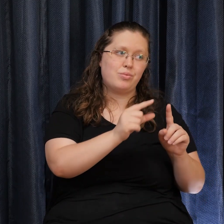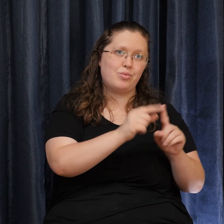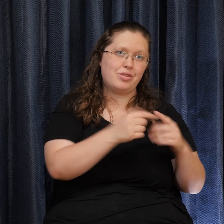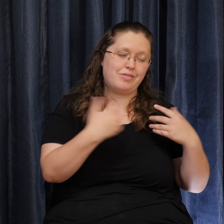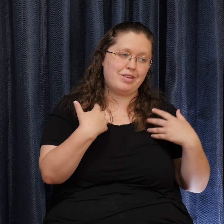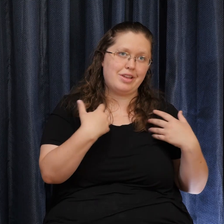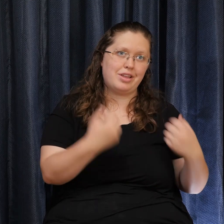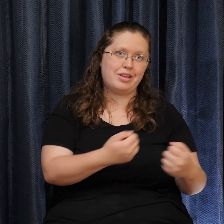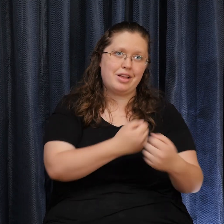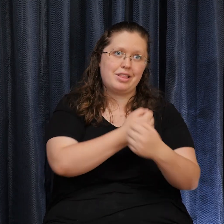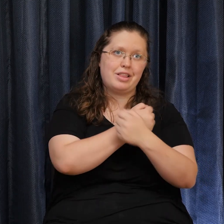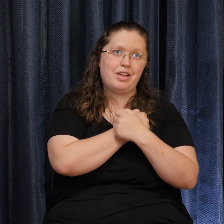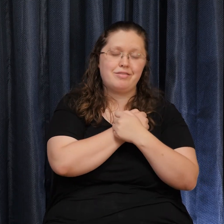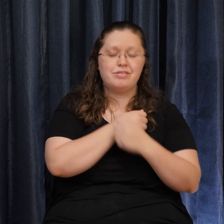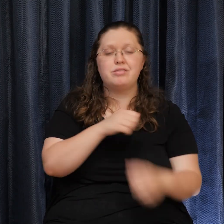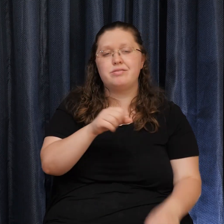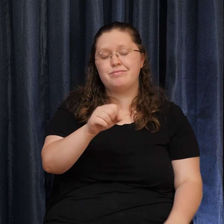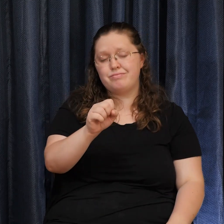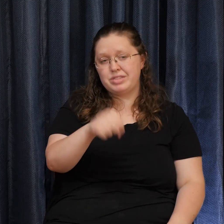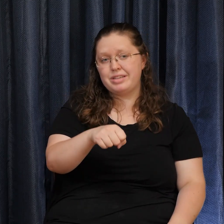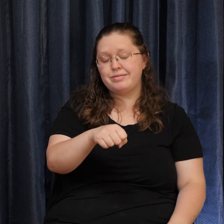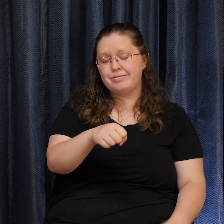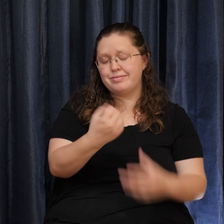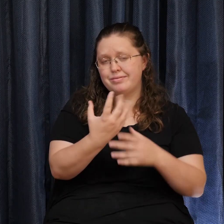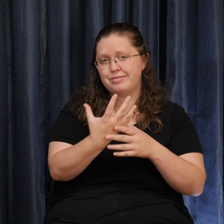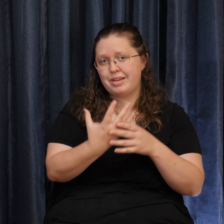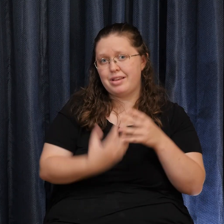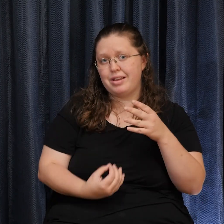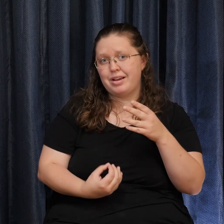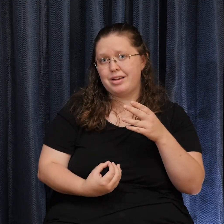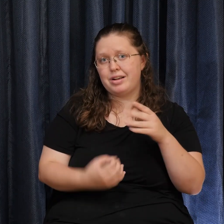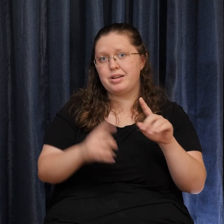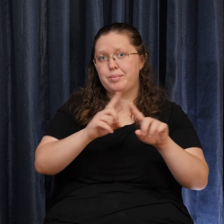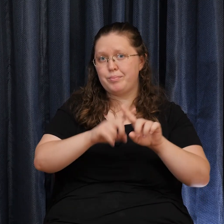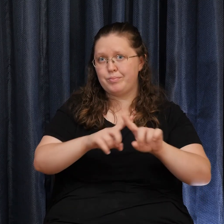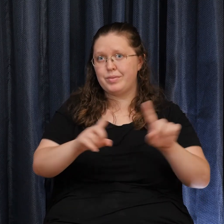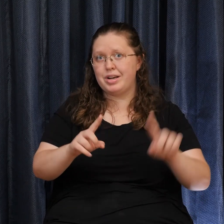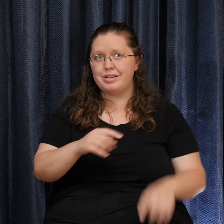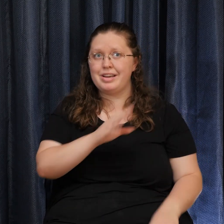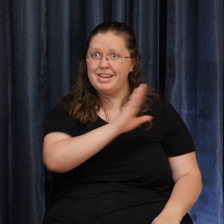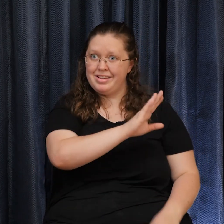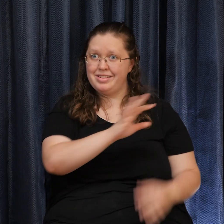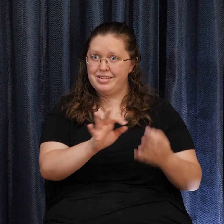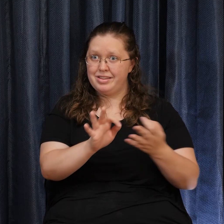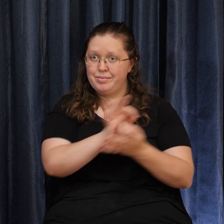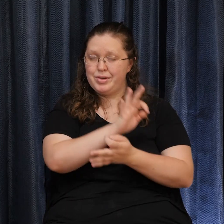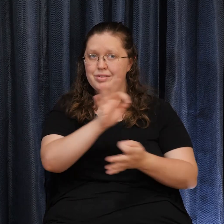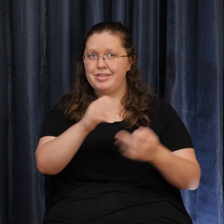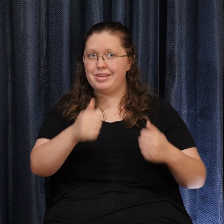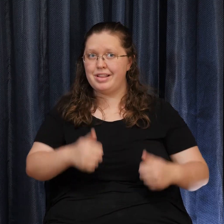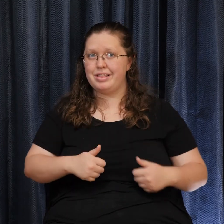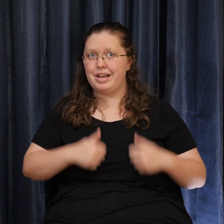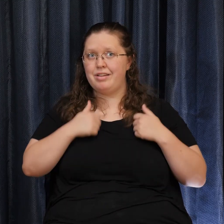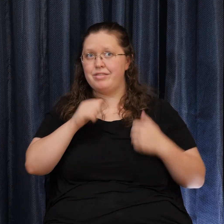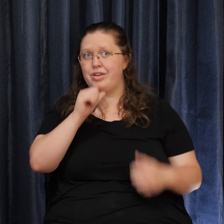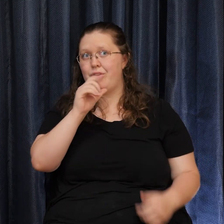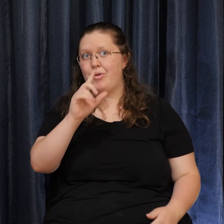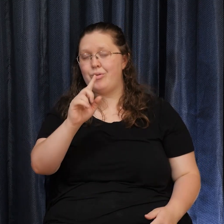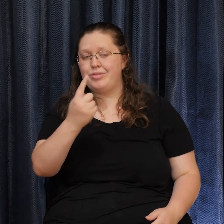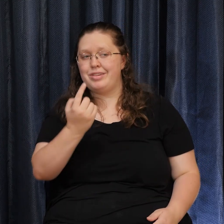has left His physical body But who is absolutely Alive Not only in our own minds But of course In